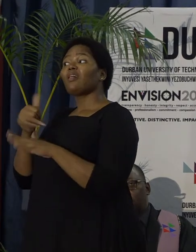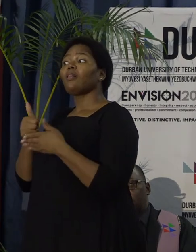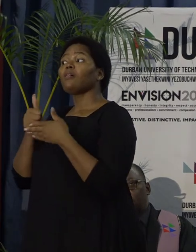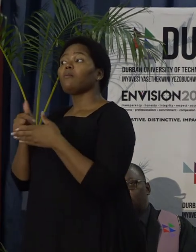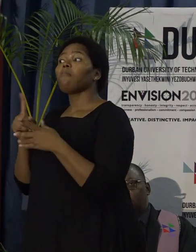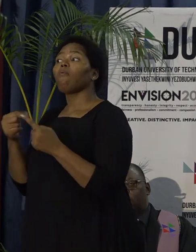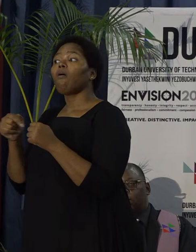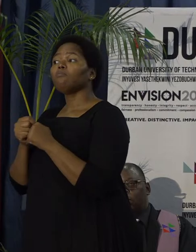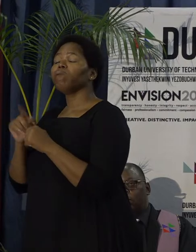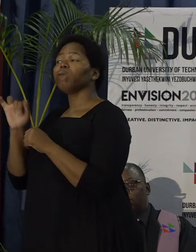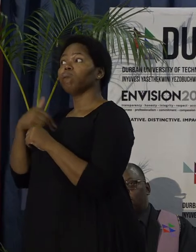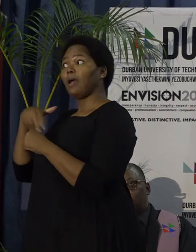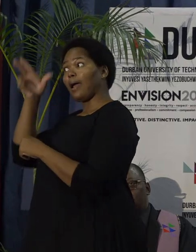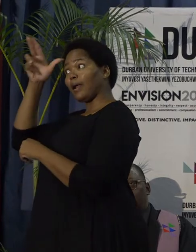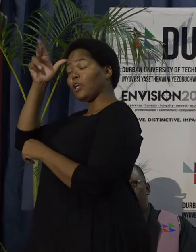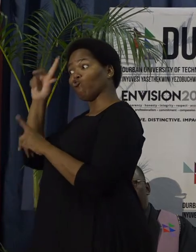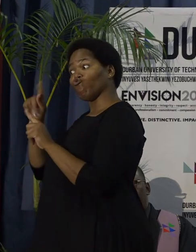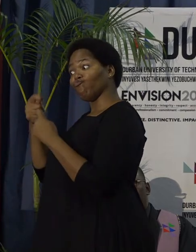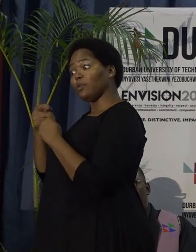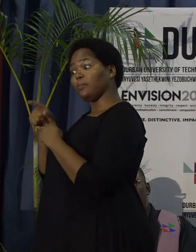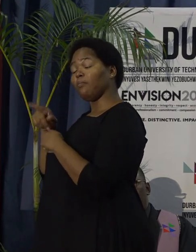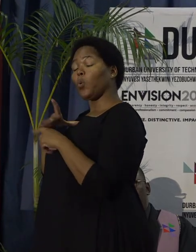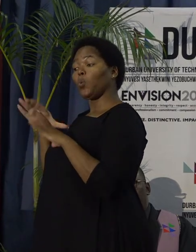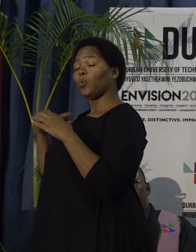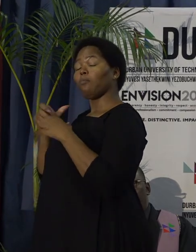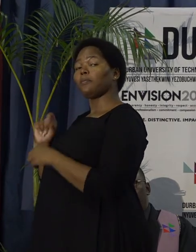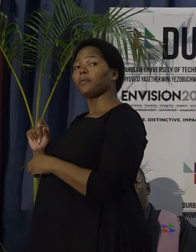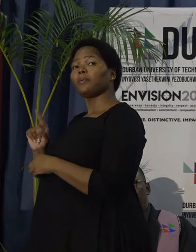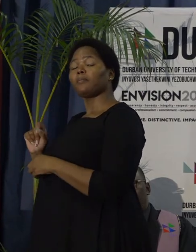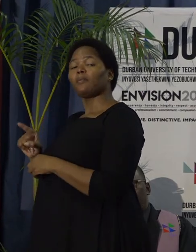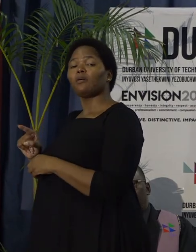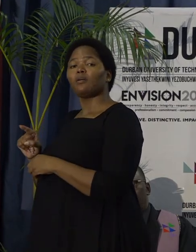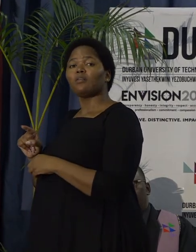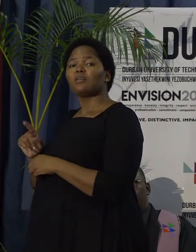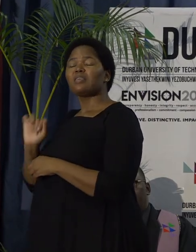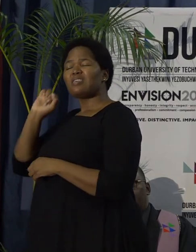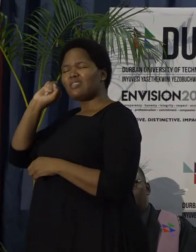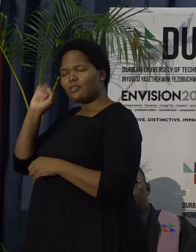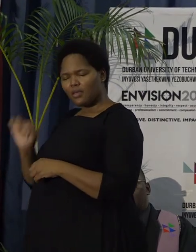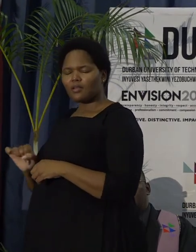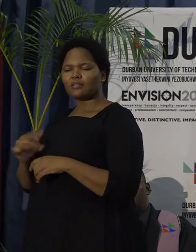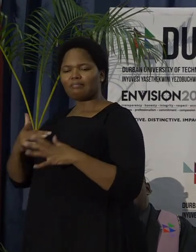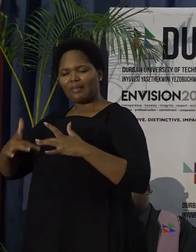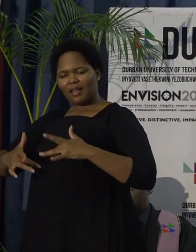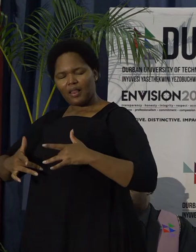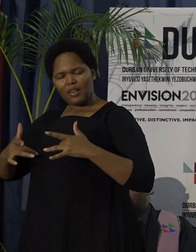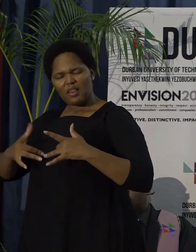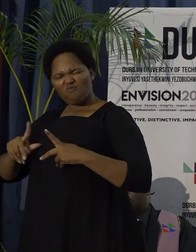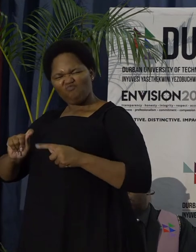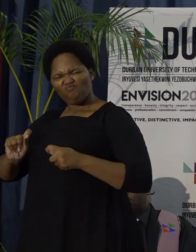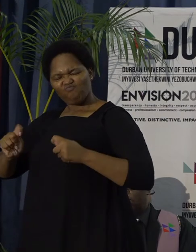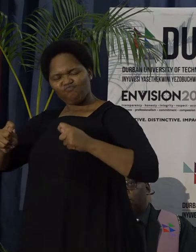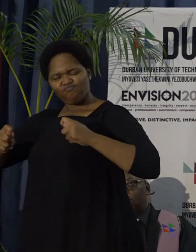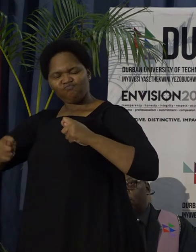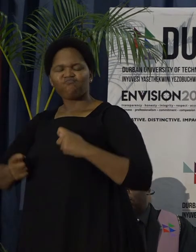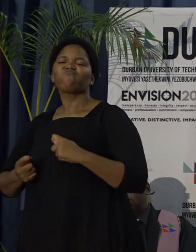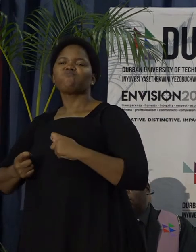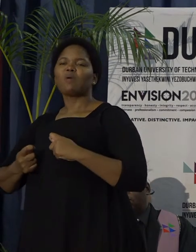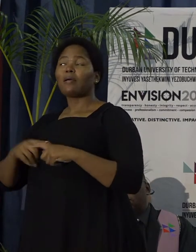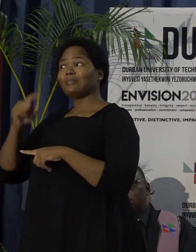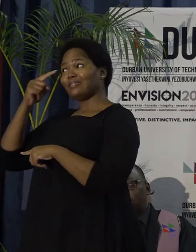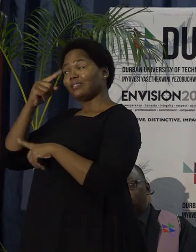adaptive graduates that will have a holistic perspective about life.